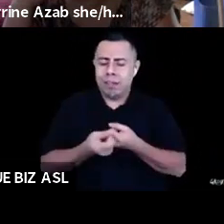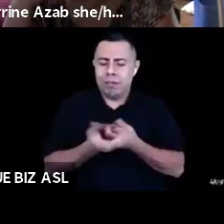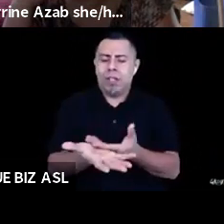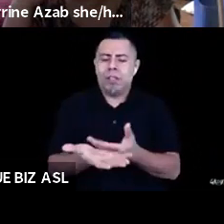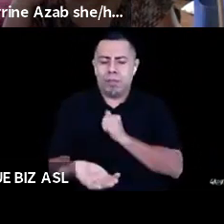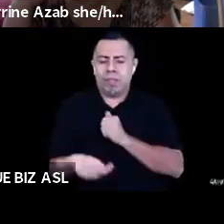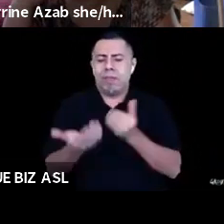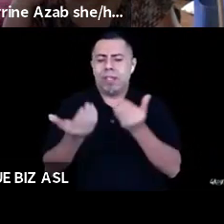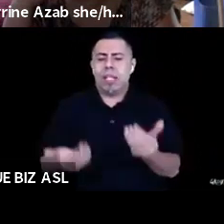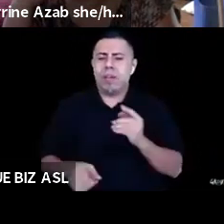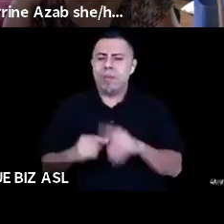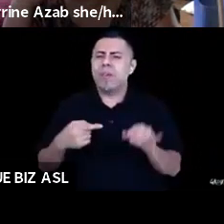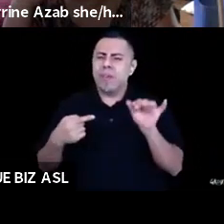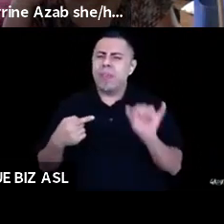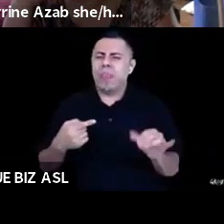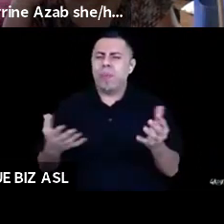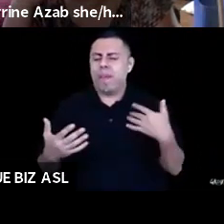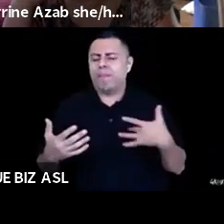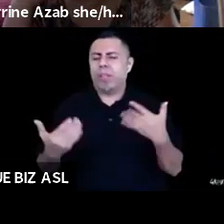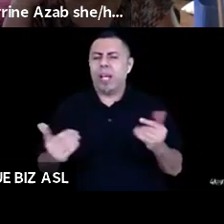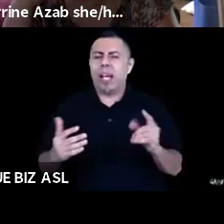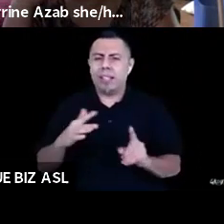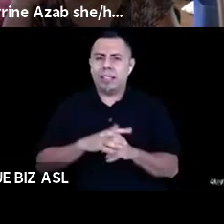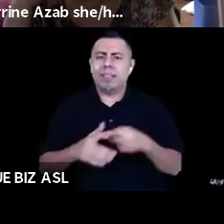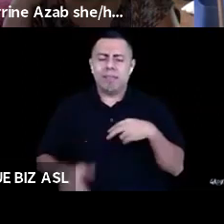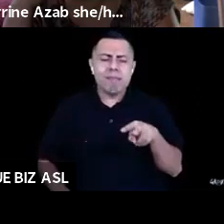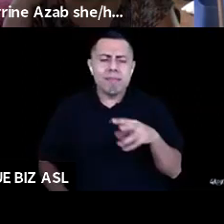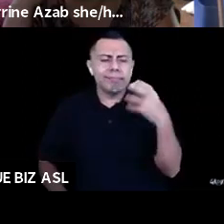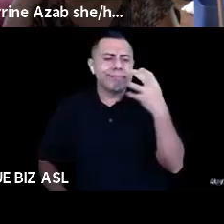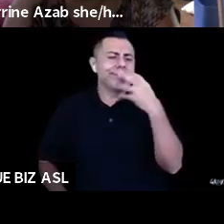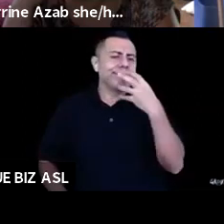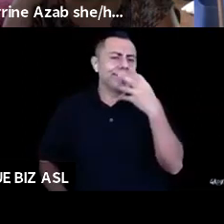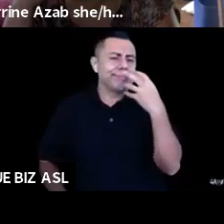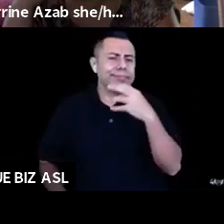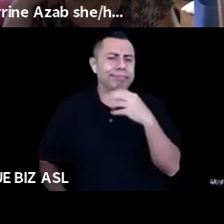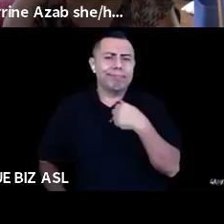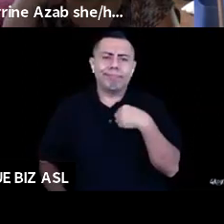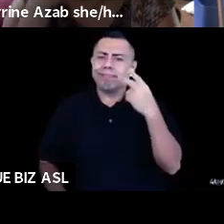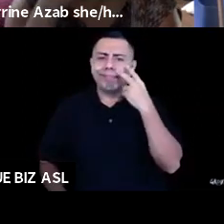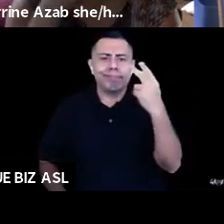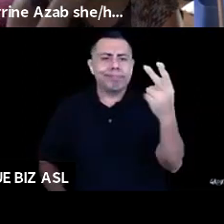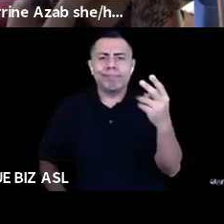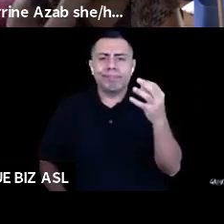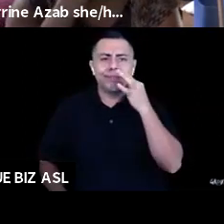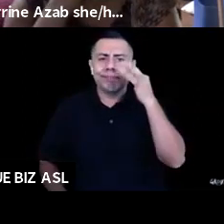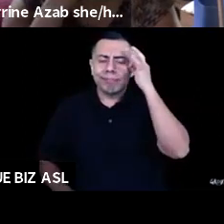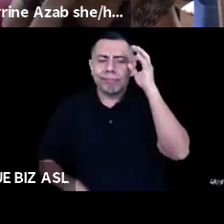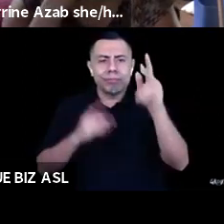me now is, wow. Um, I just, you know, I don't see like native people being put on boards of